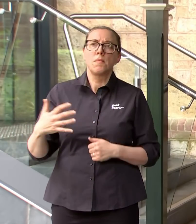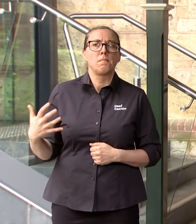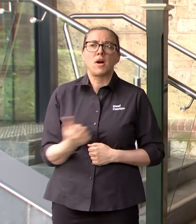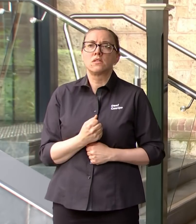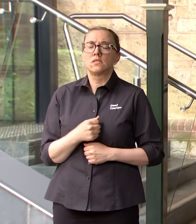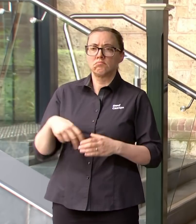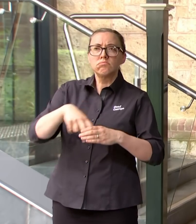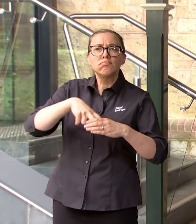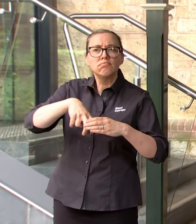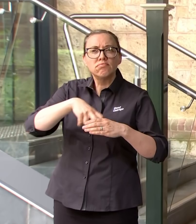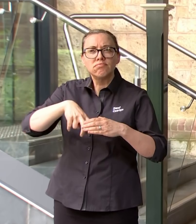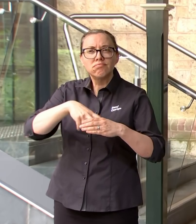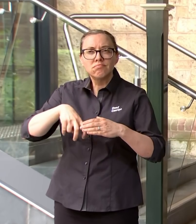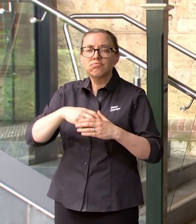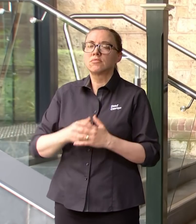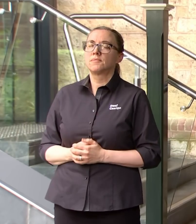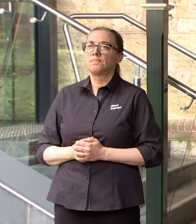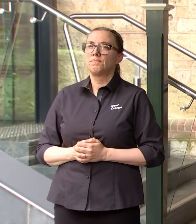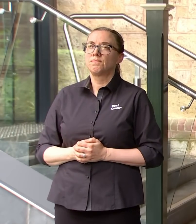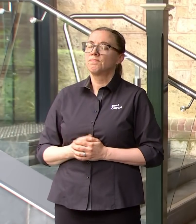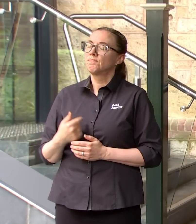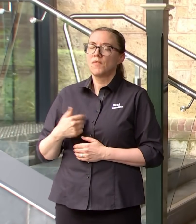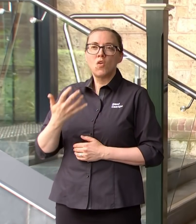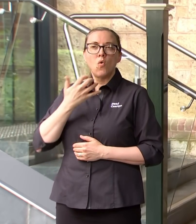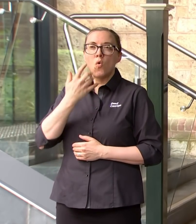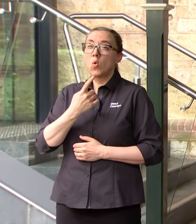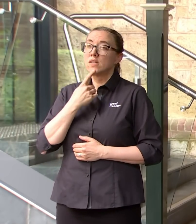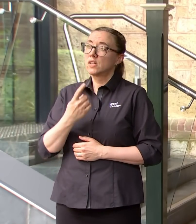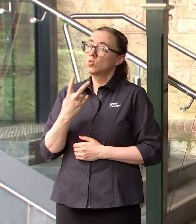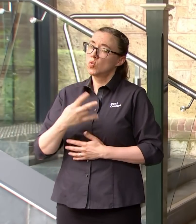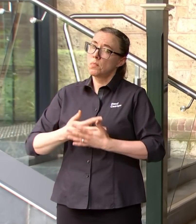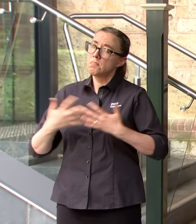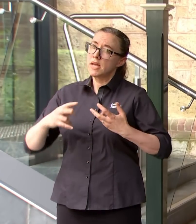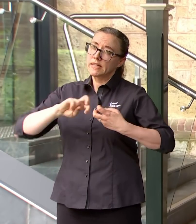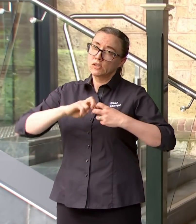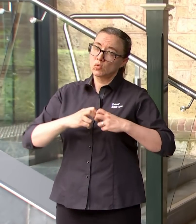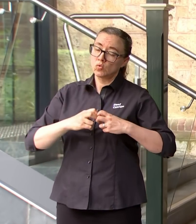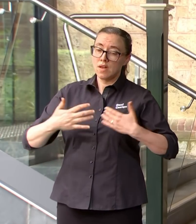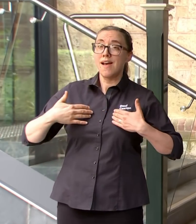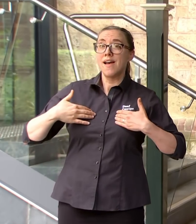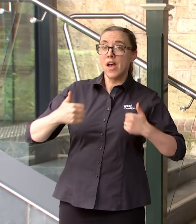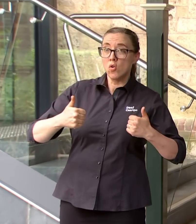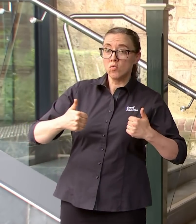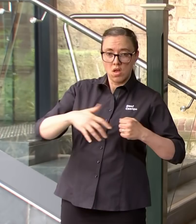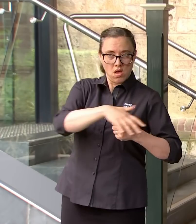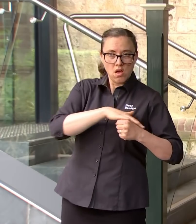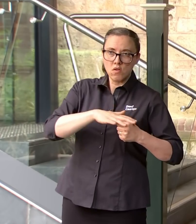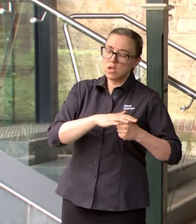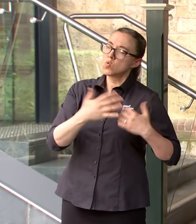big issues as I've said right from day one there are two major issues that we're dealing with. One is from a health perspective and the other one is